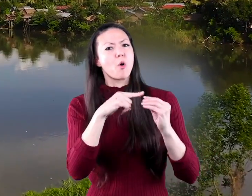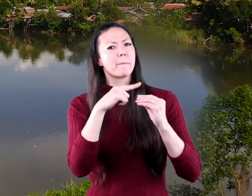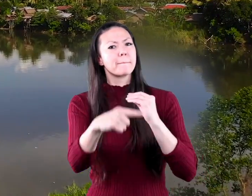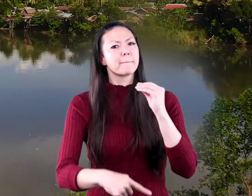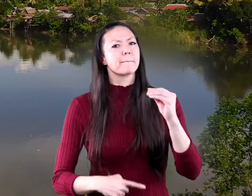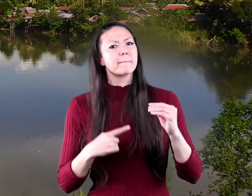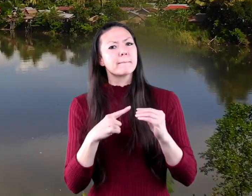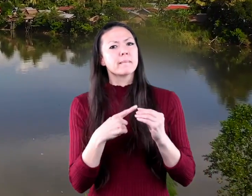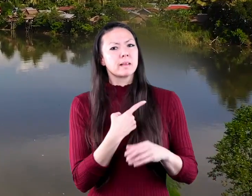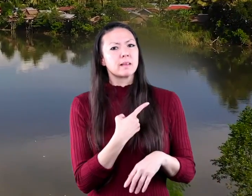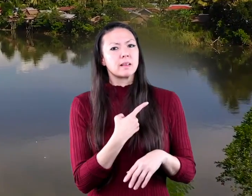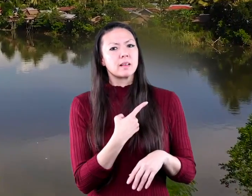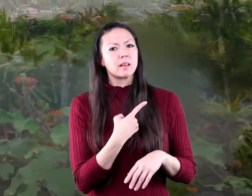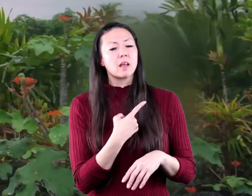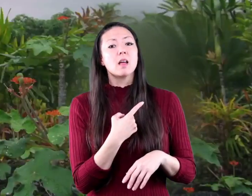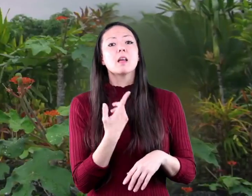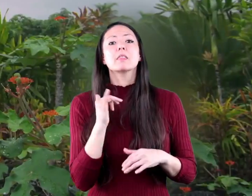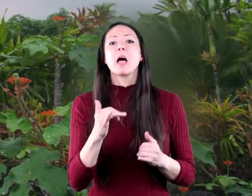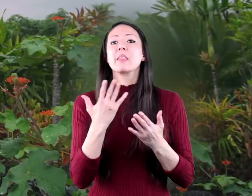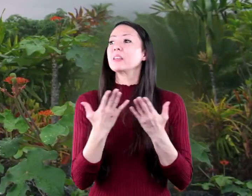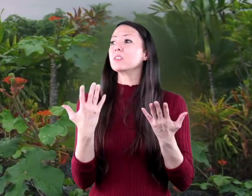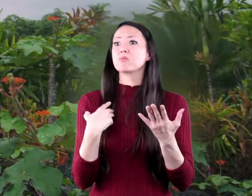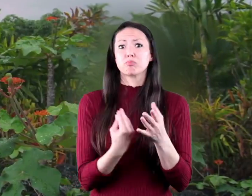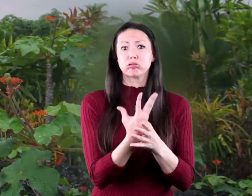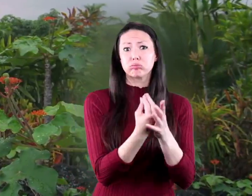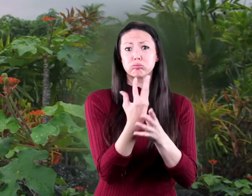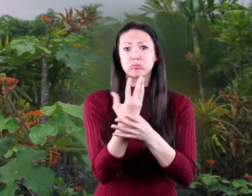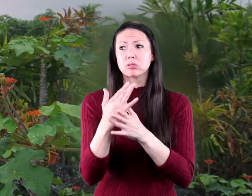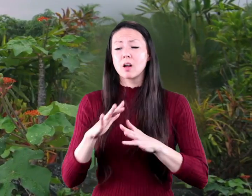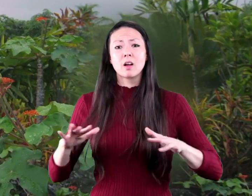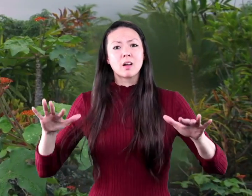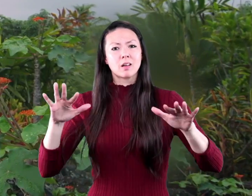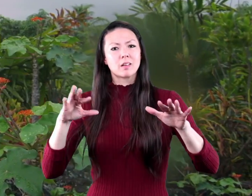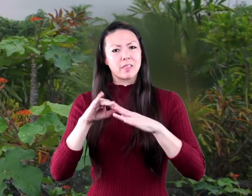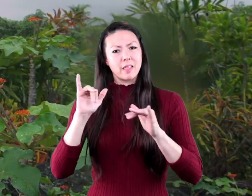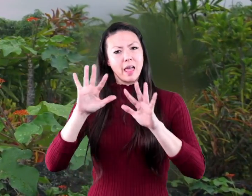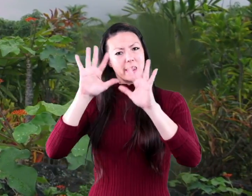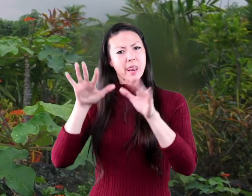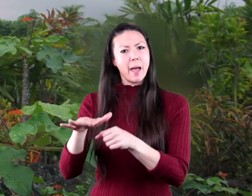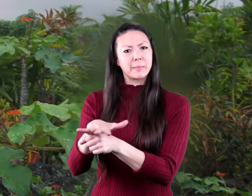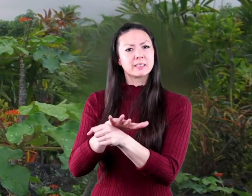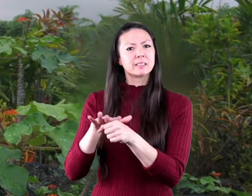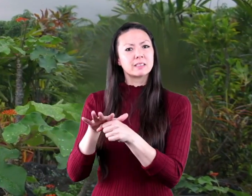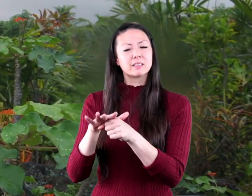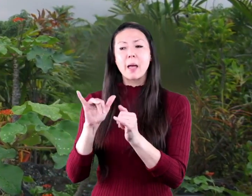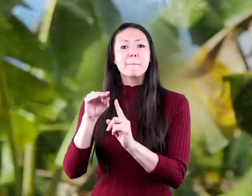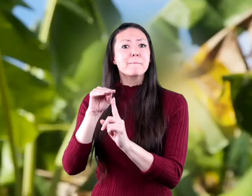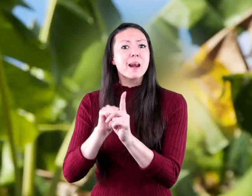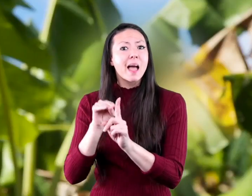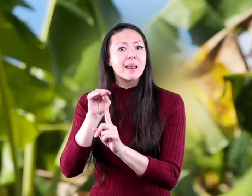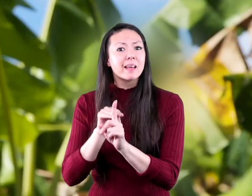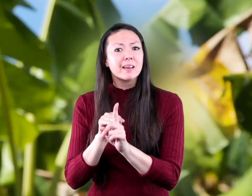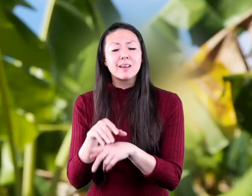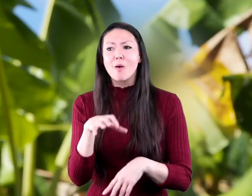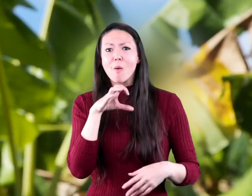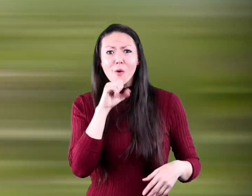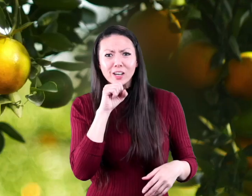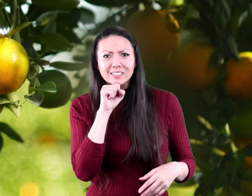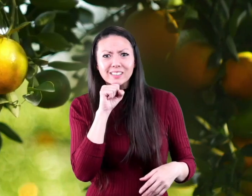all year long which means that things can grow all year long in these climates bananas bananas bananas oranges